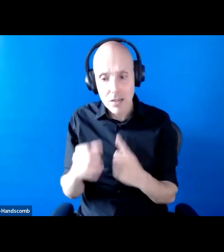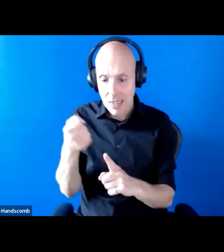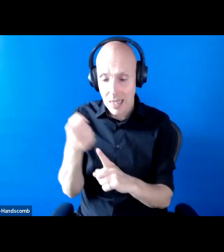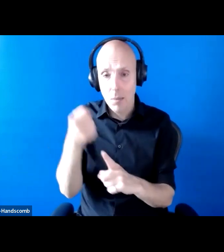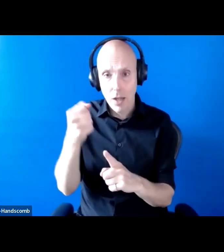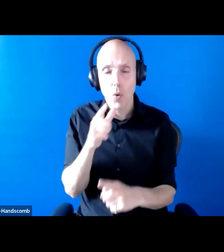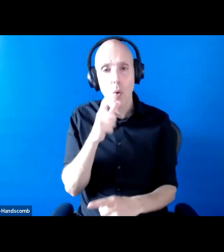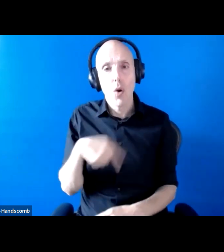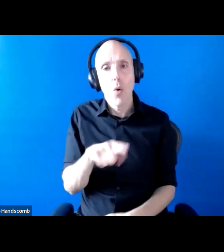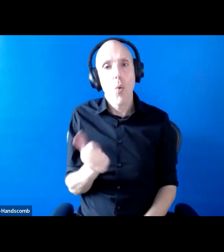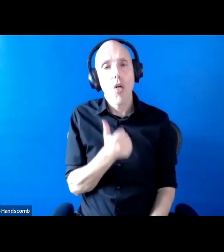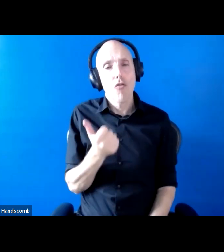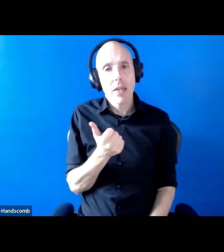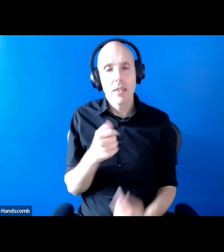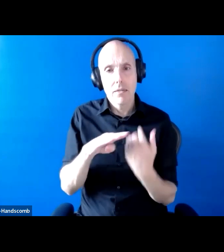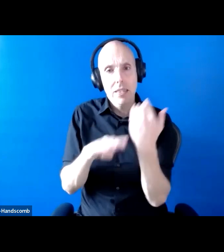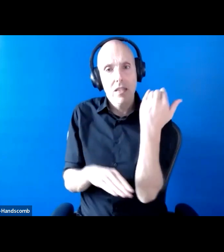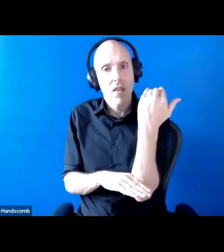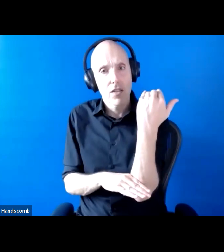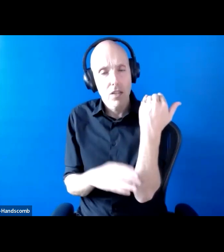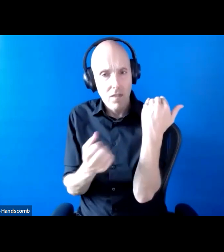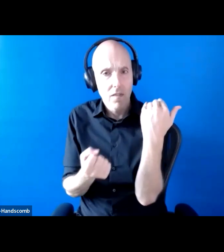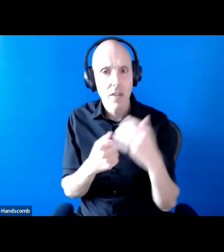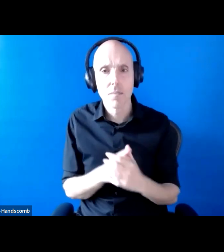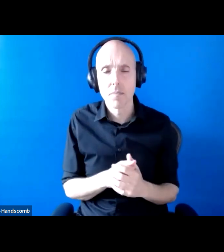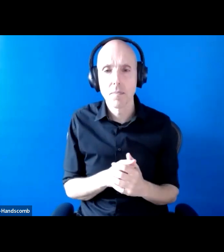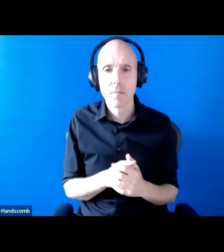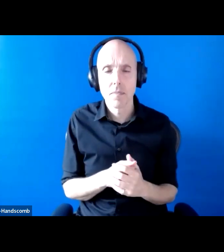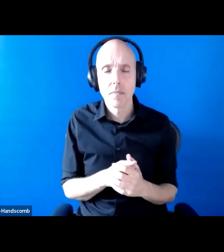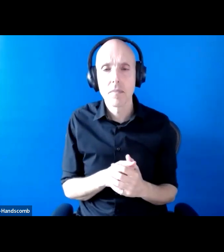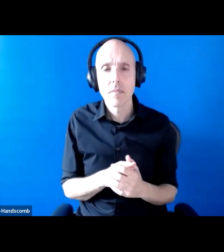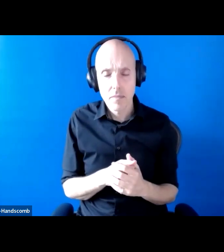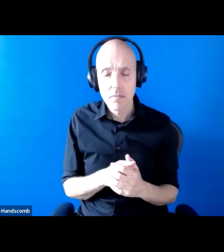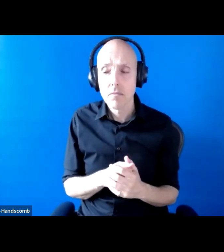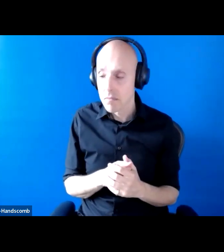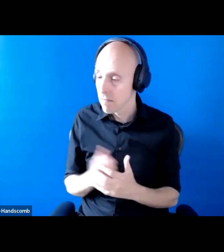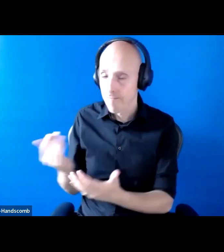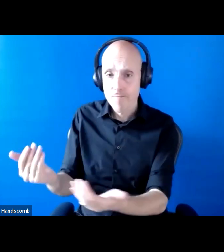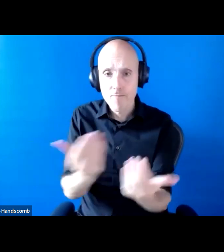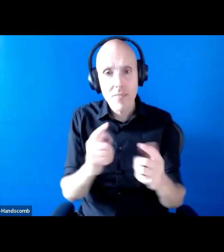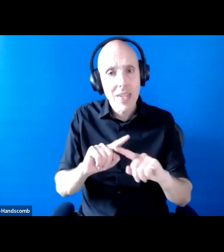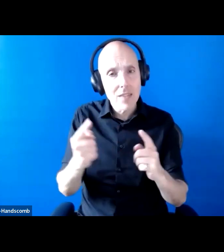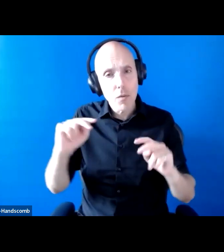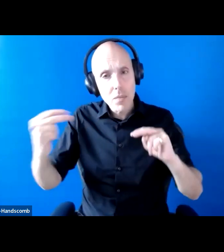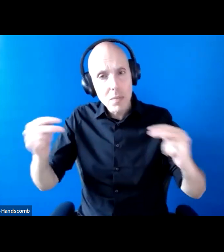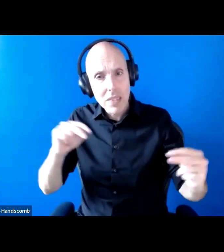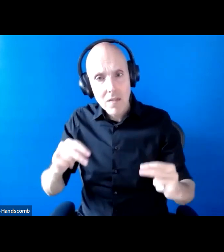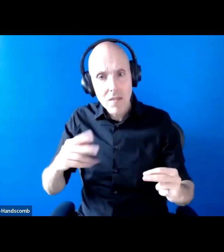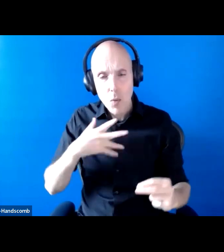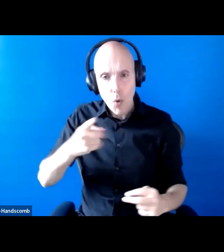experiencing disadvantages. By bringing together a range of perspectives, we seek to improve our understanding of the poverty dimensions of this